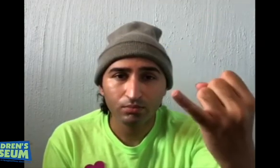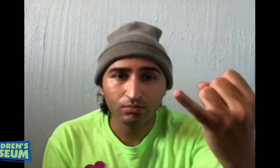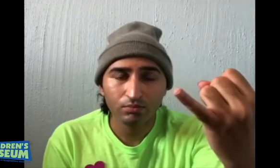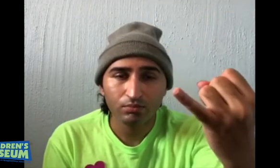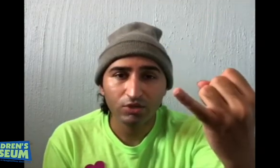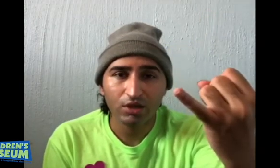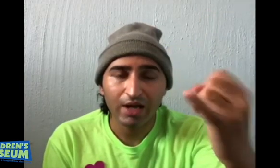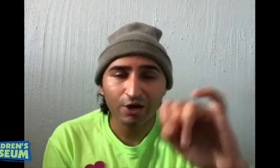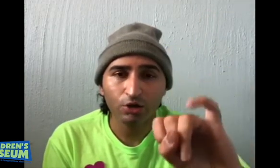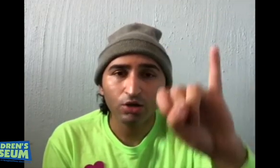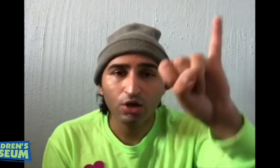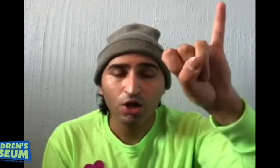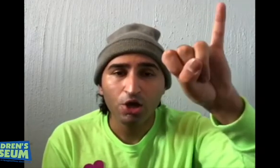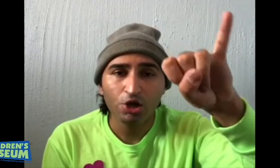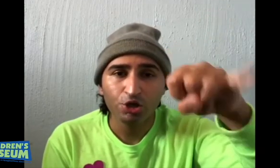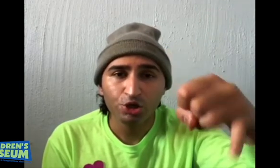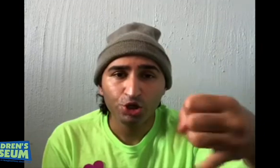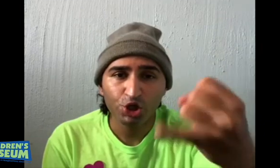The letter. J.